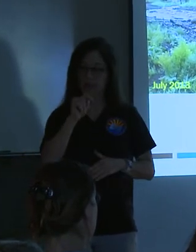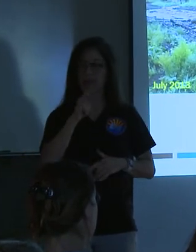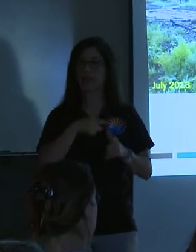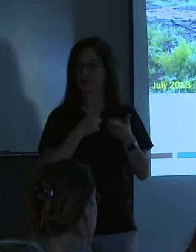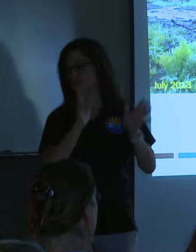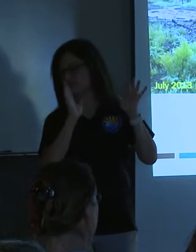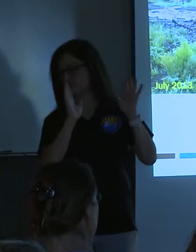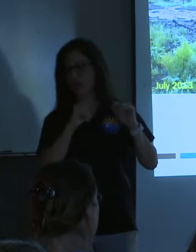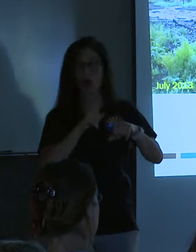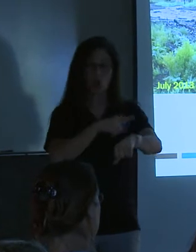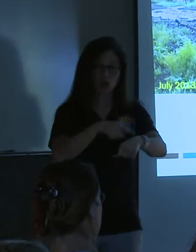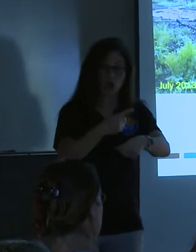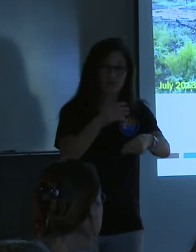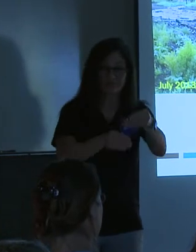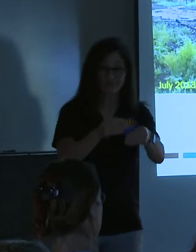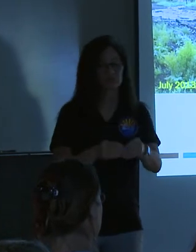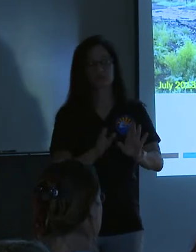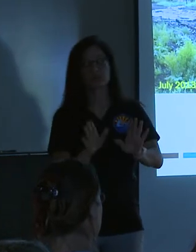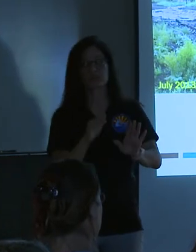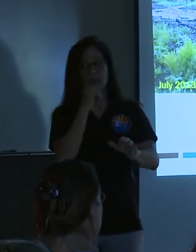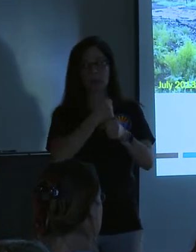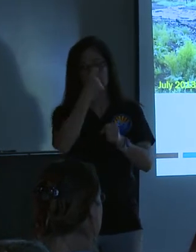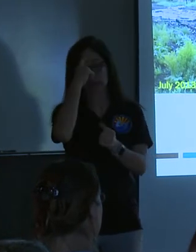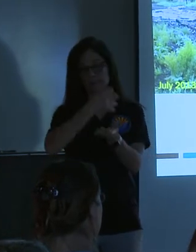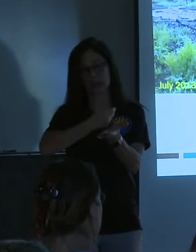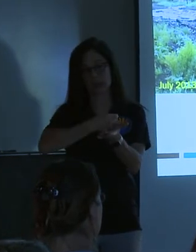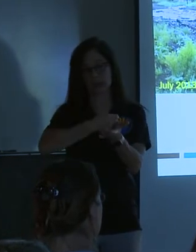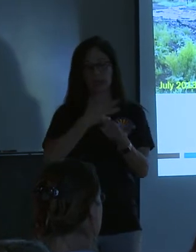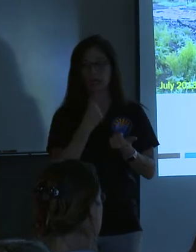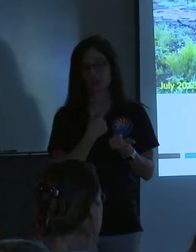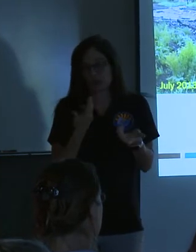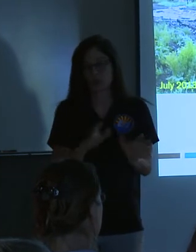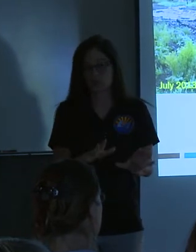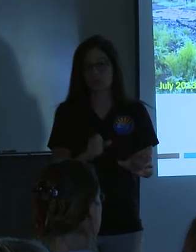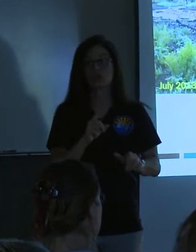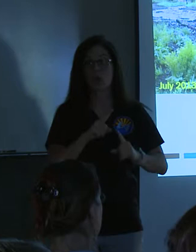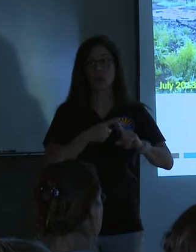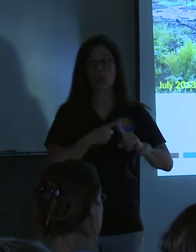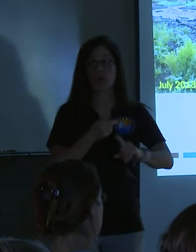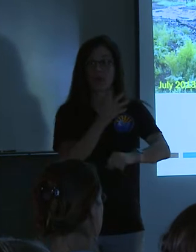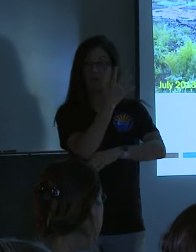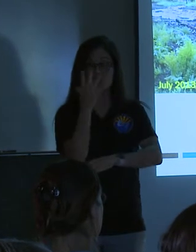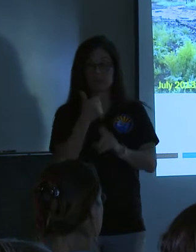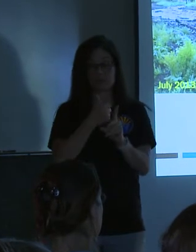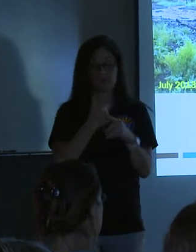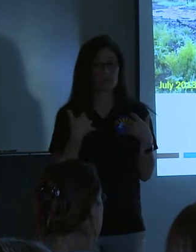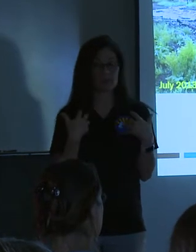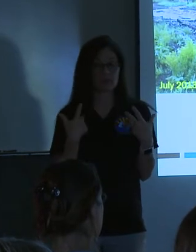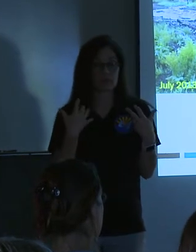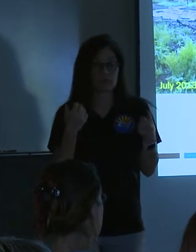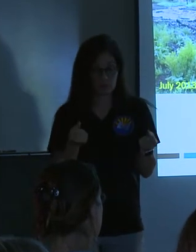maintenance isn't financially feasible and it's just not desired. And so as the forest heals and